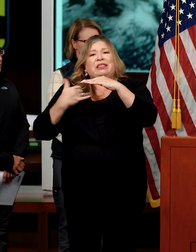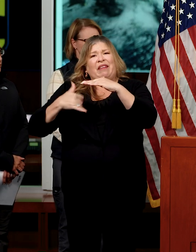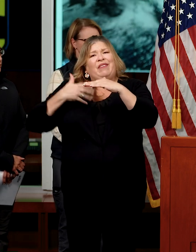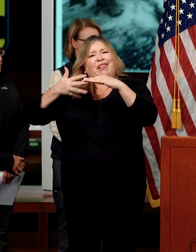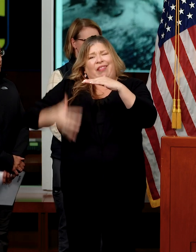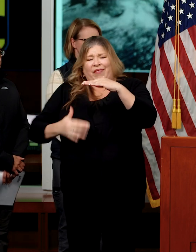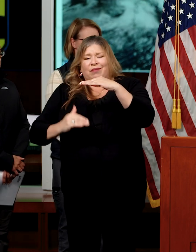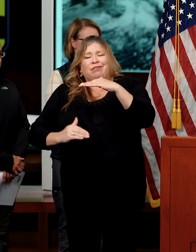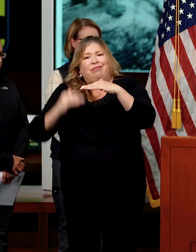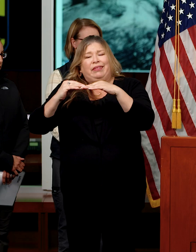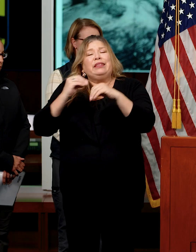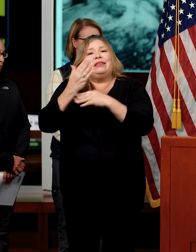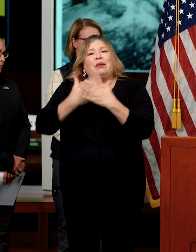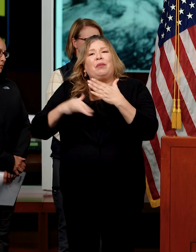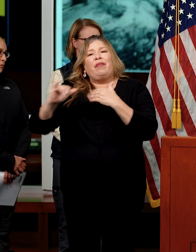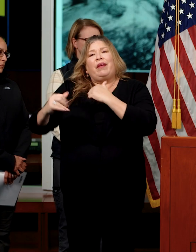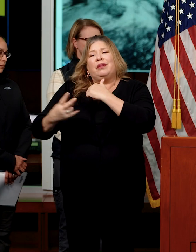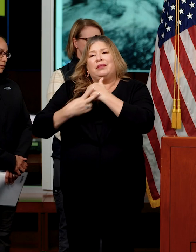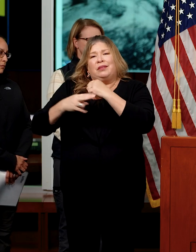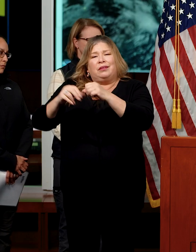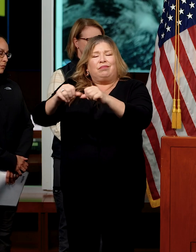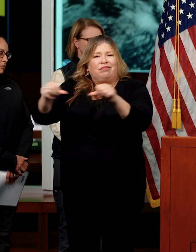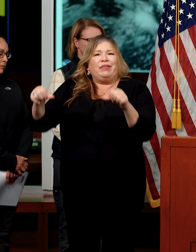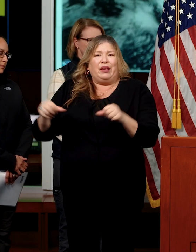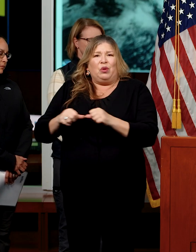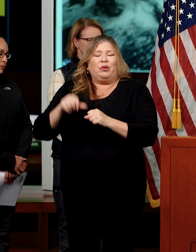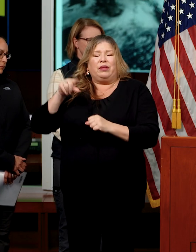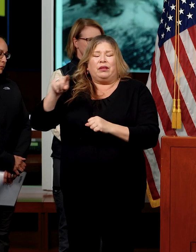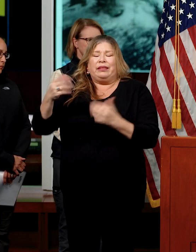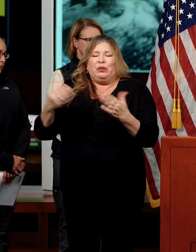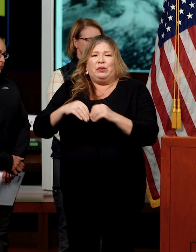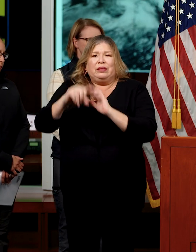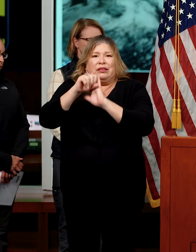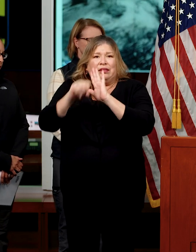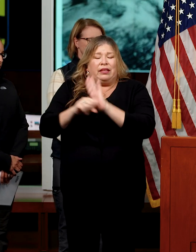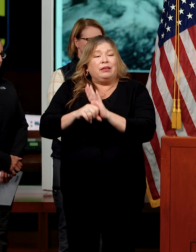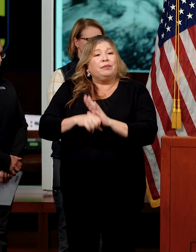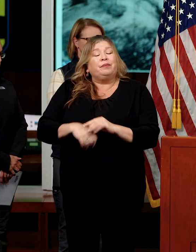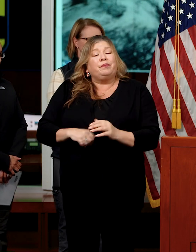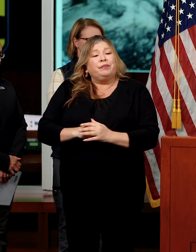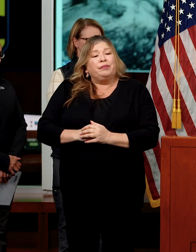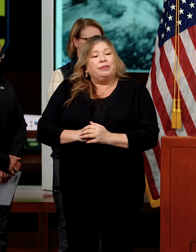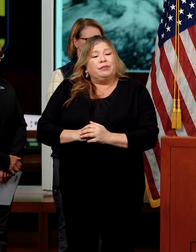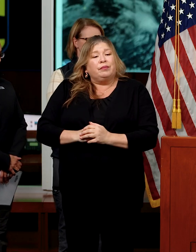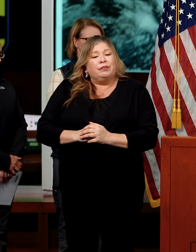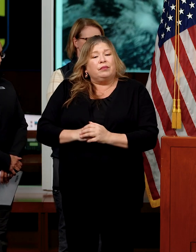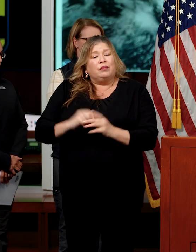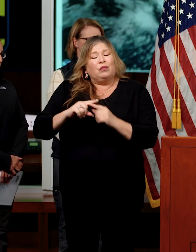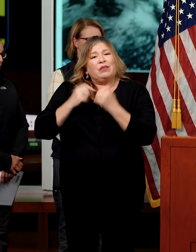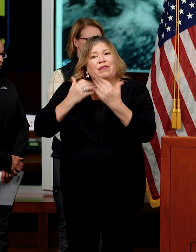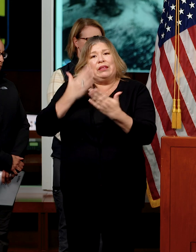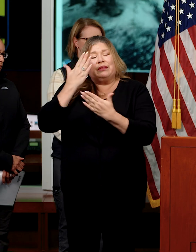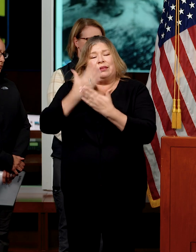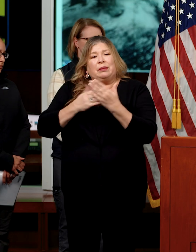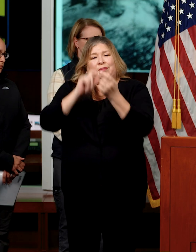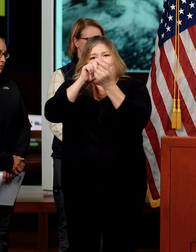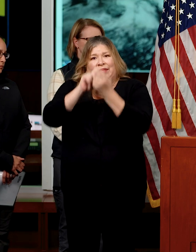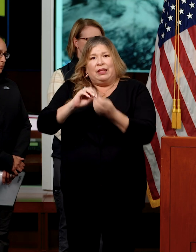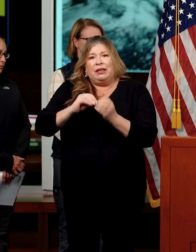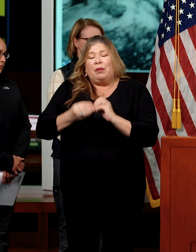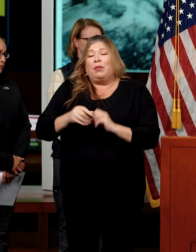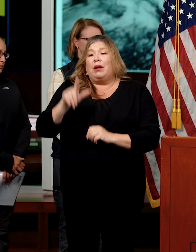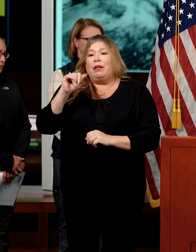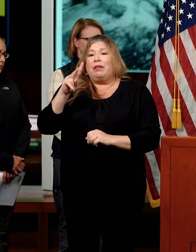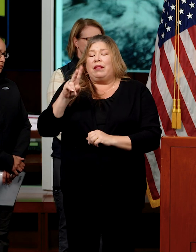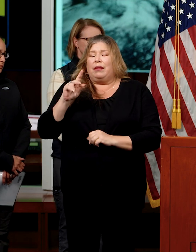storage, water supply, conveyance structures in the state. And just to give you a few detailed numbers around that, Lake